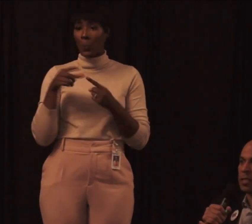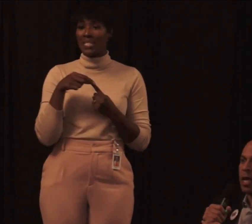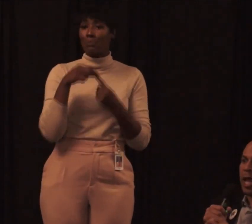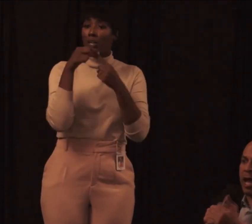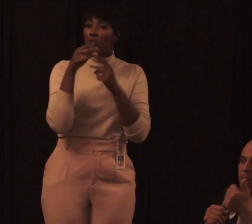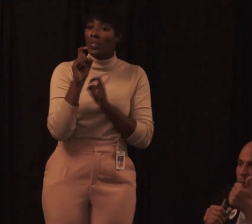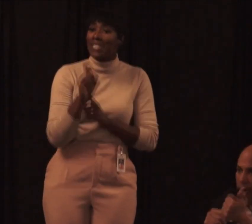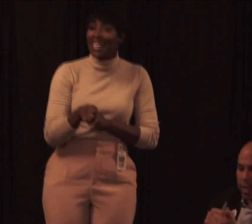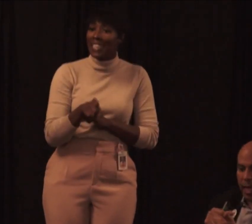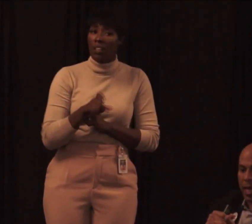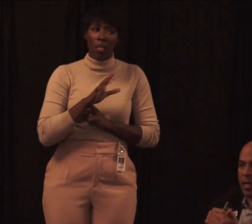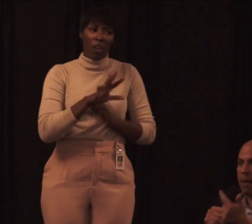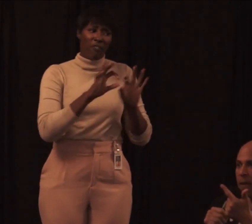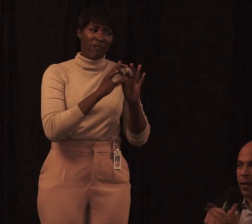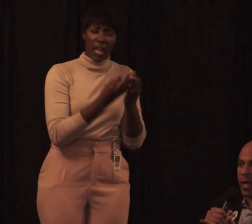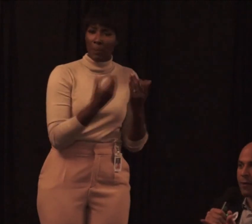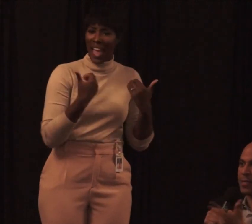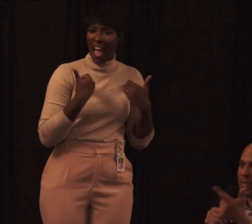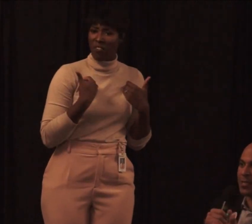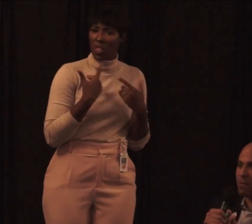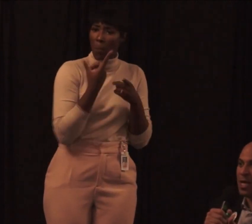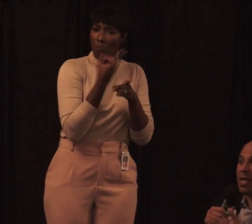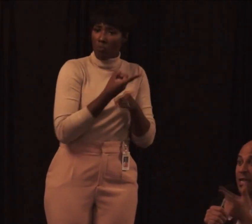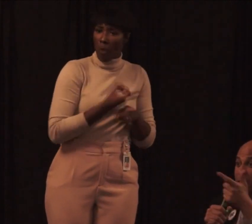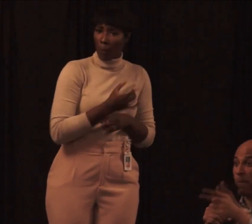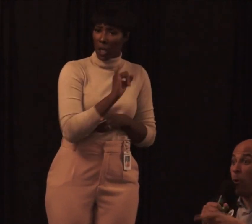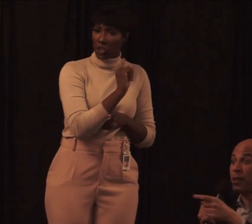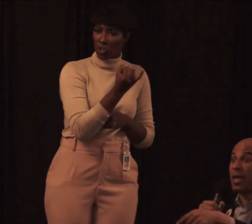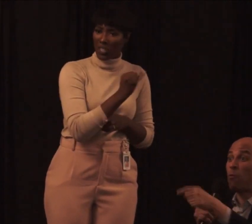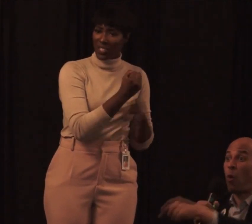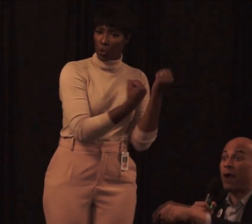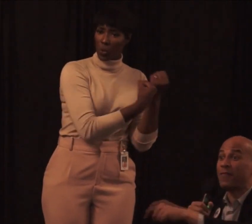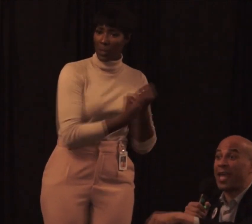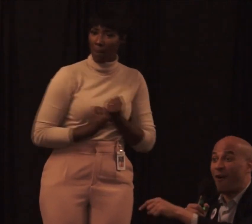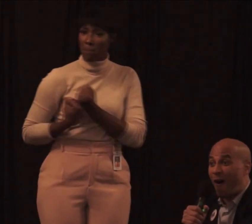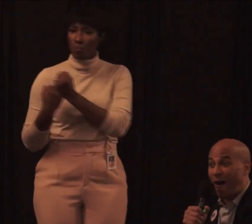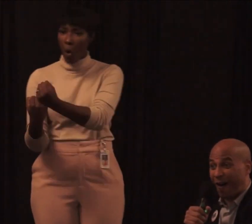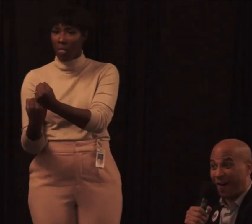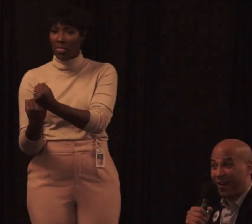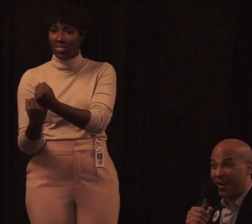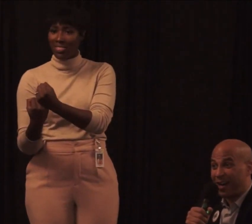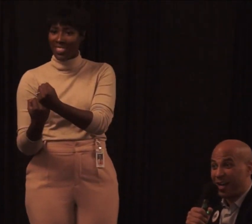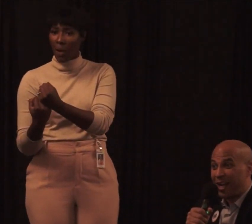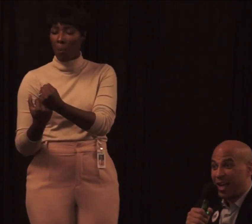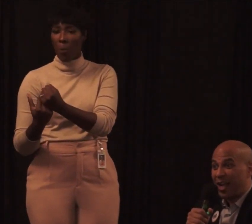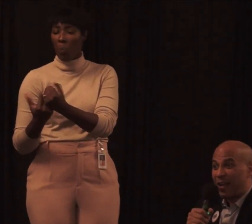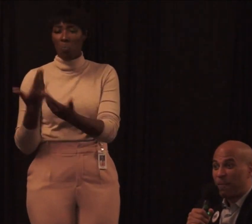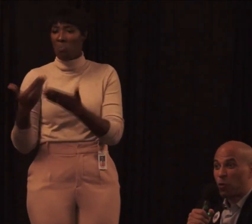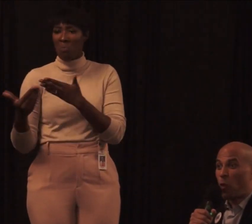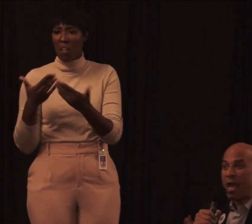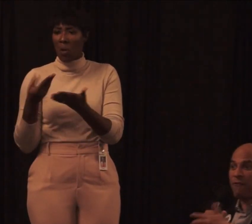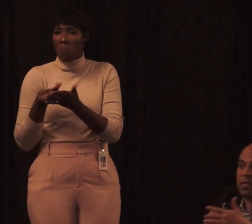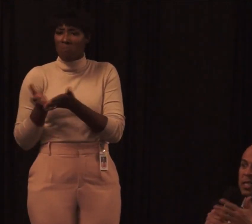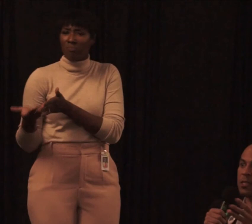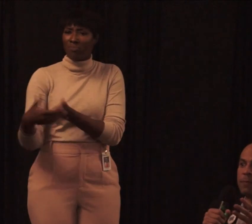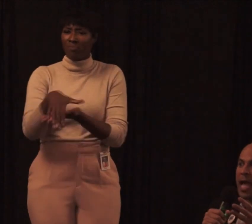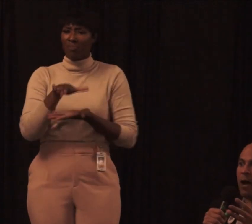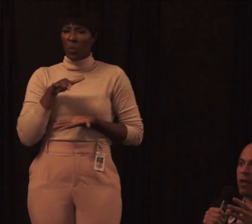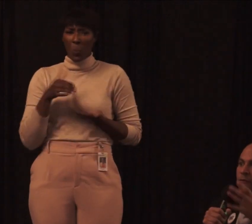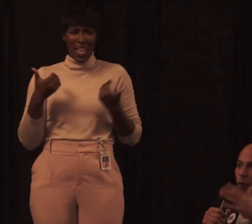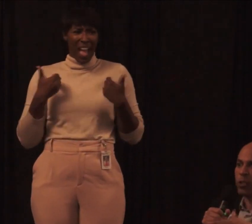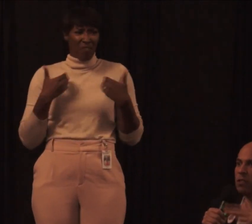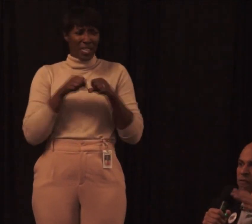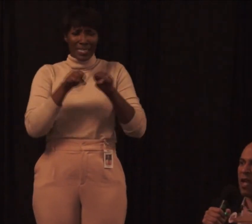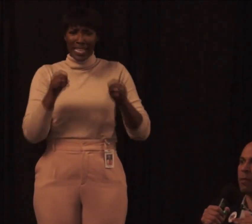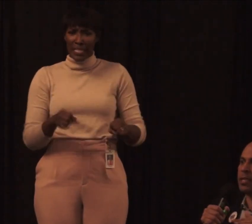families have Medicaid and Medicare systems that support them where they are. We have a system